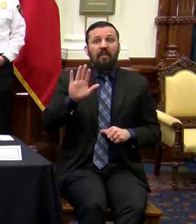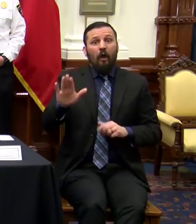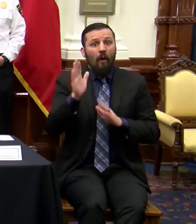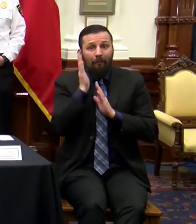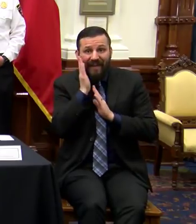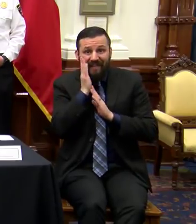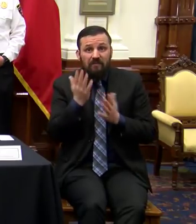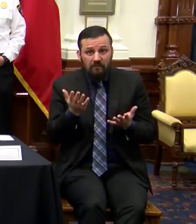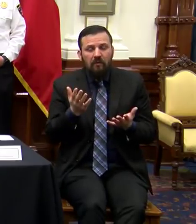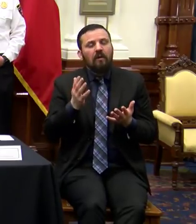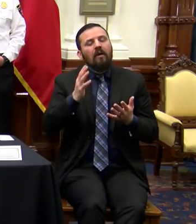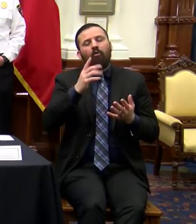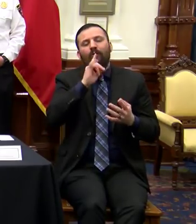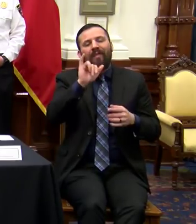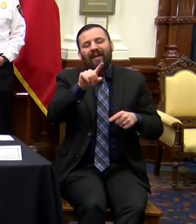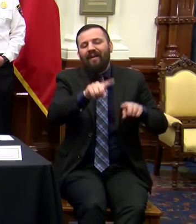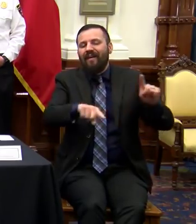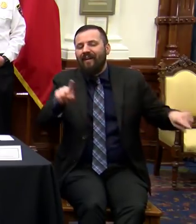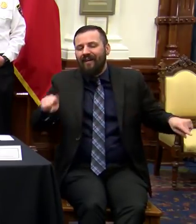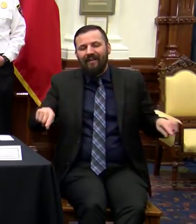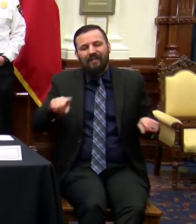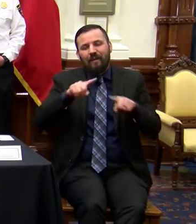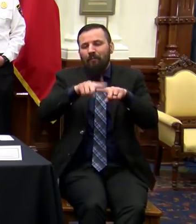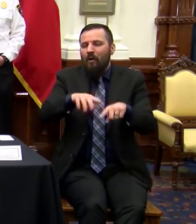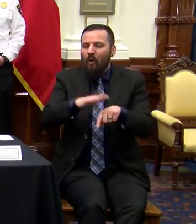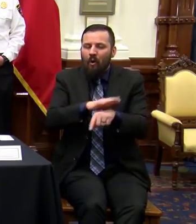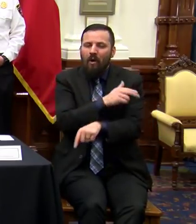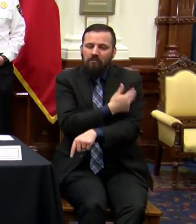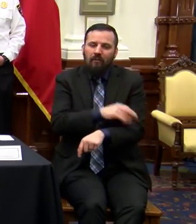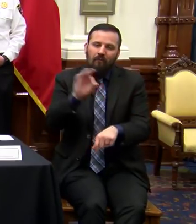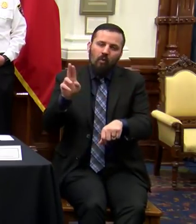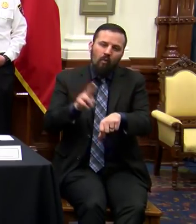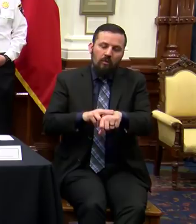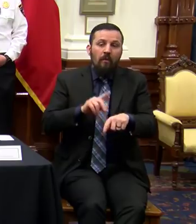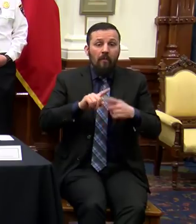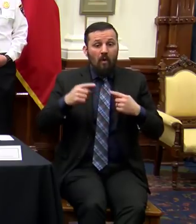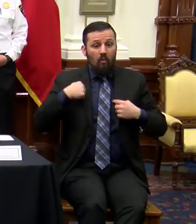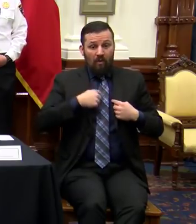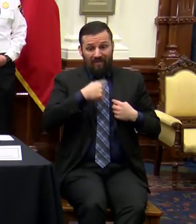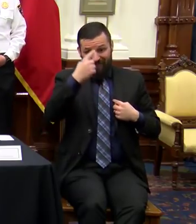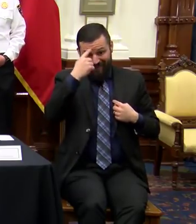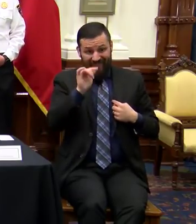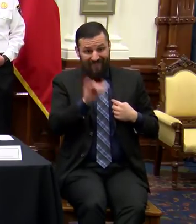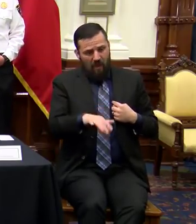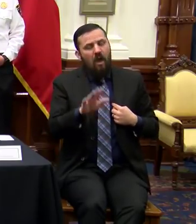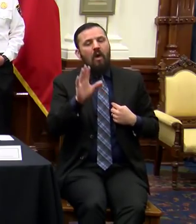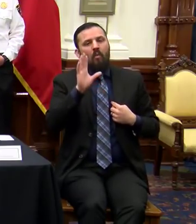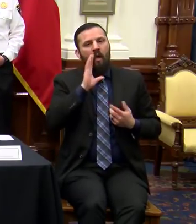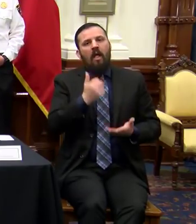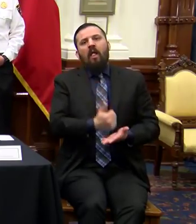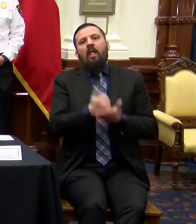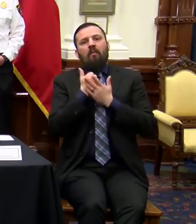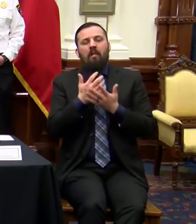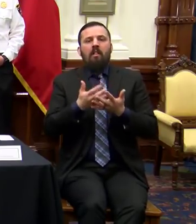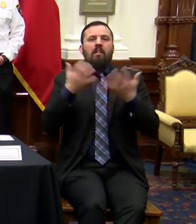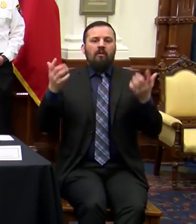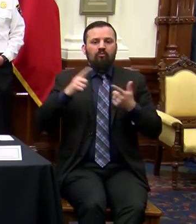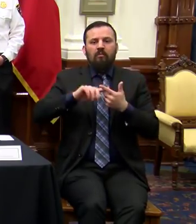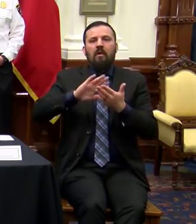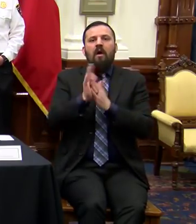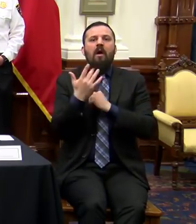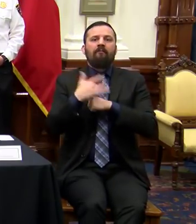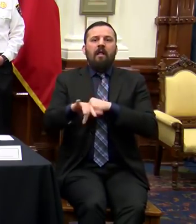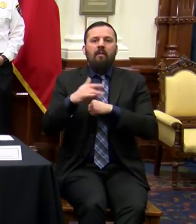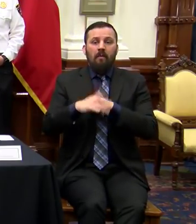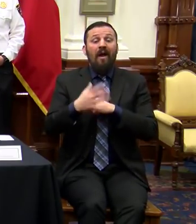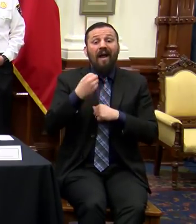but that will vary from hospital to hospital. But we believe that those strategies will go a long way to free up beds. And then there